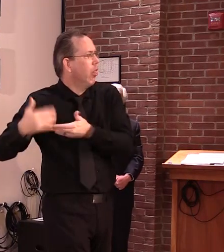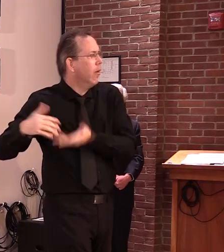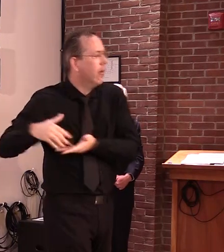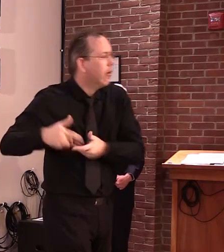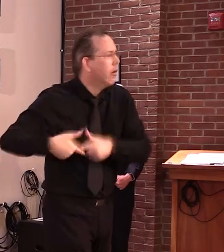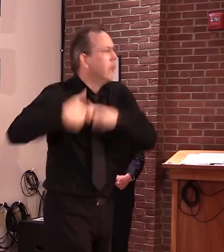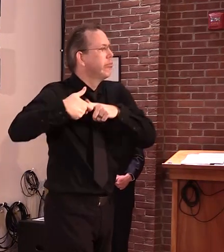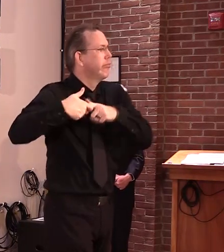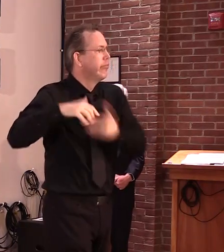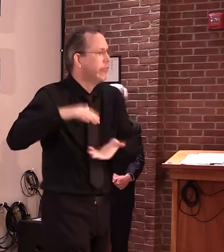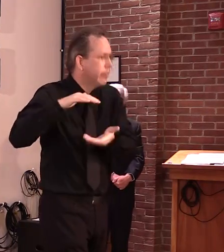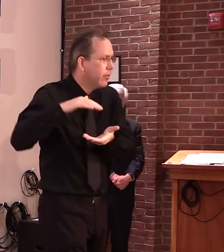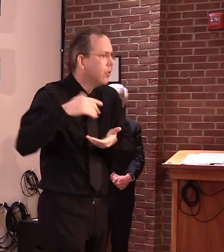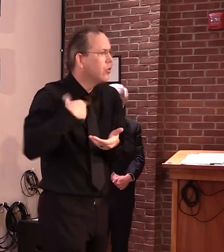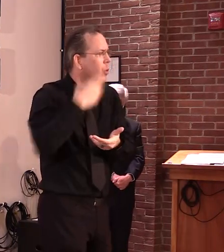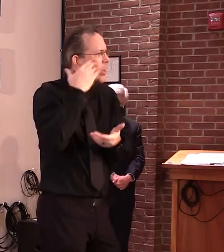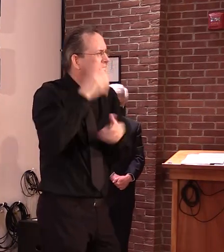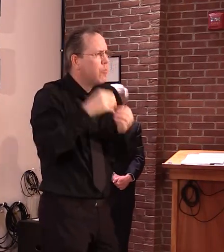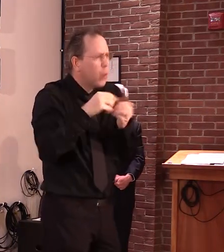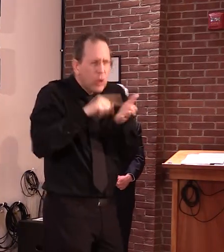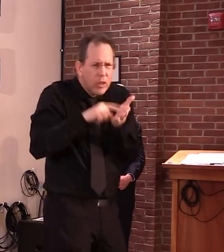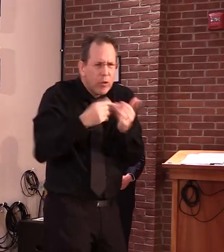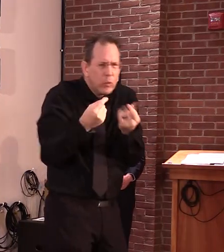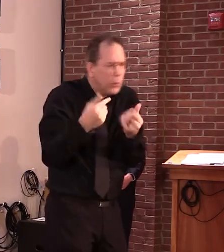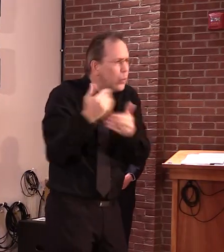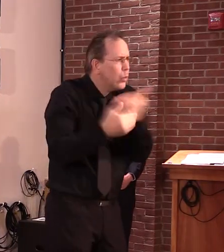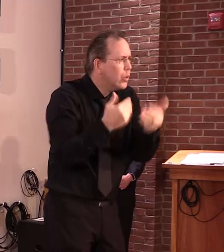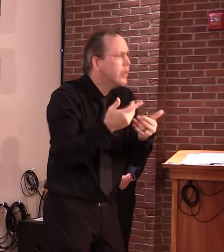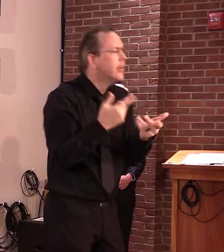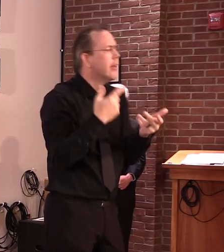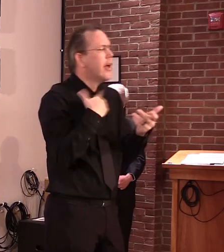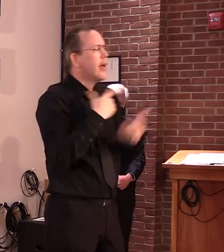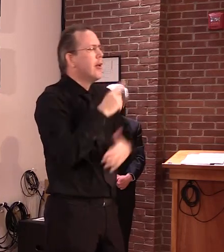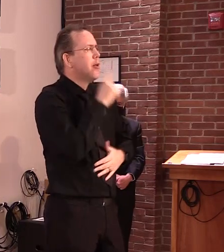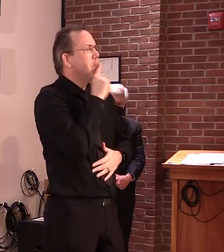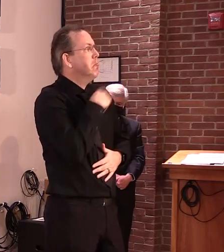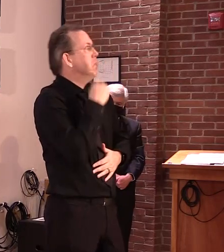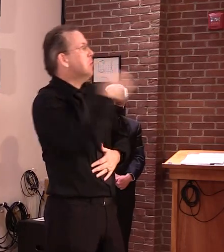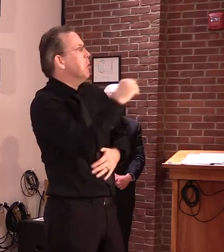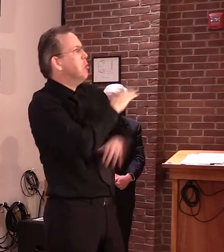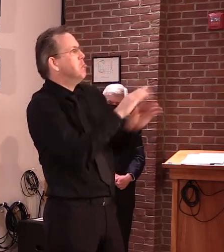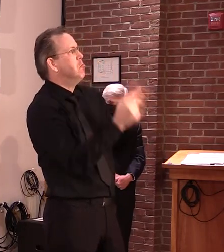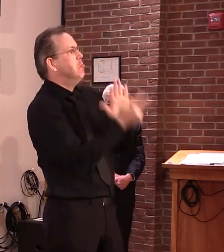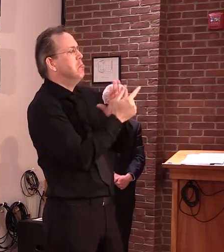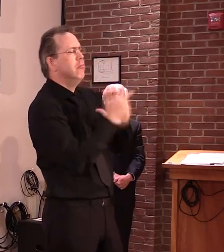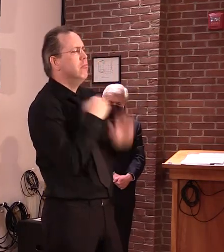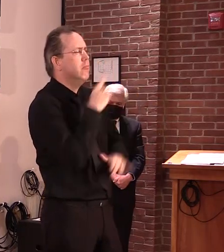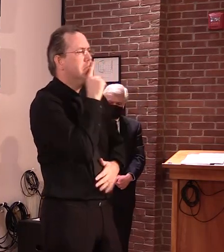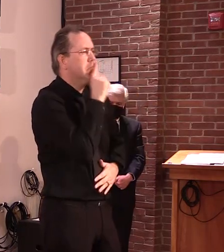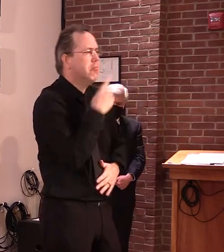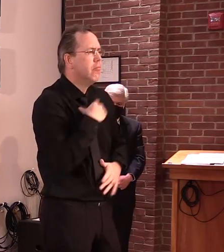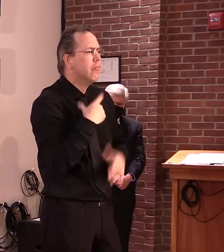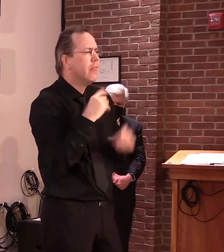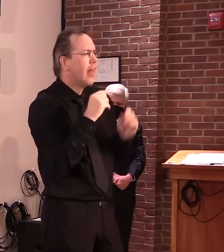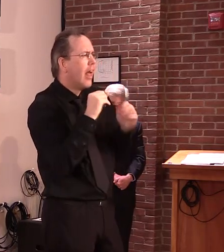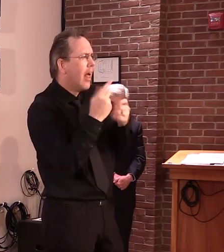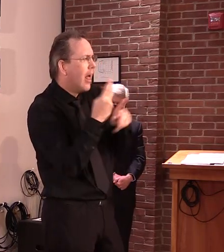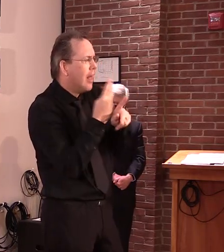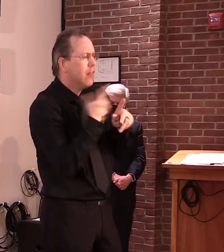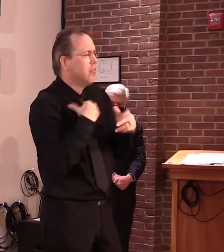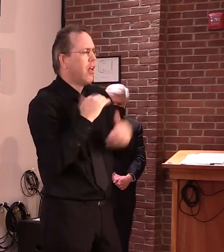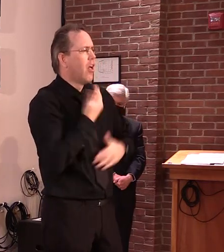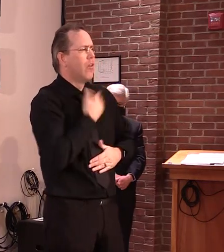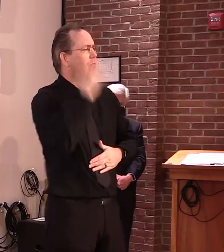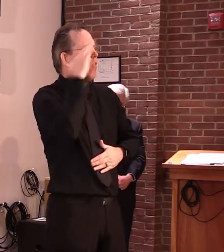and so forth. And and again, I'm not saying no, I'm not. This isn't philosophical. This isn't political. I'm just saying